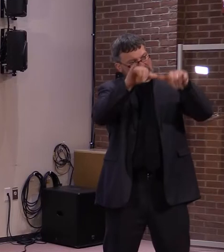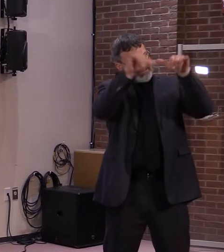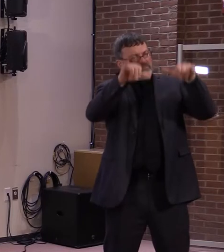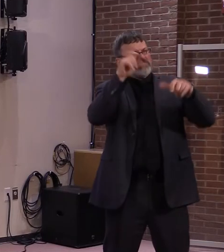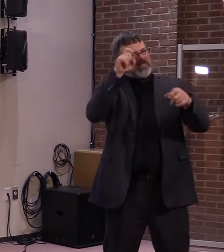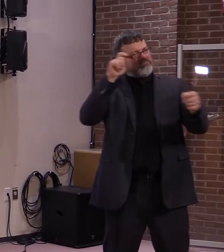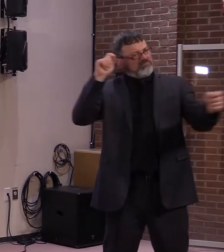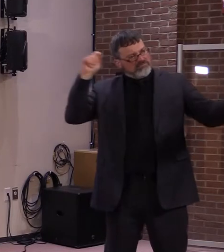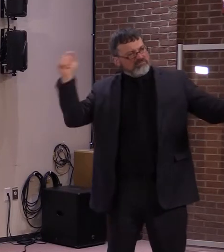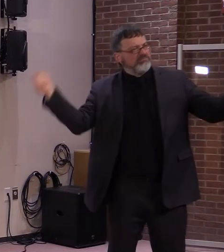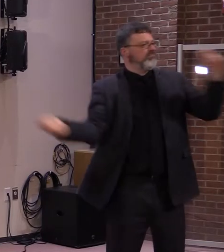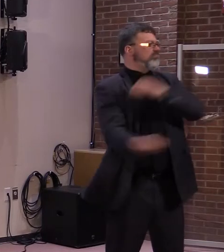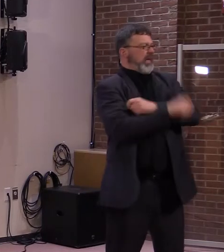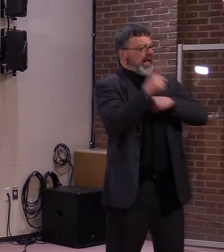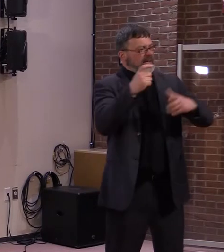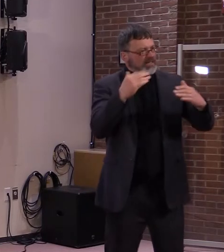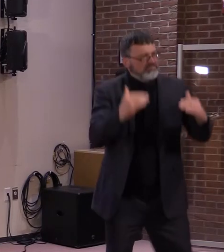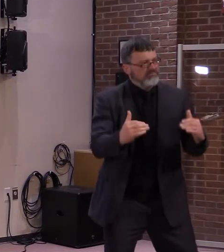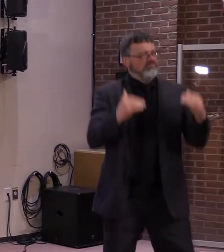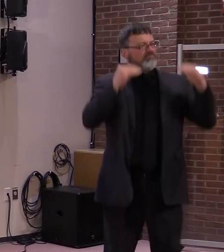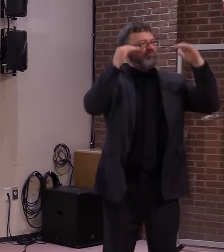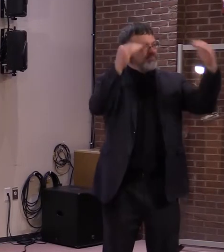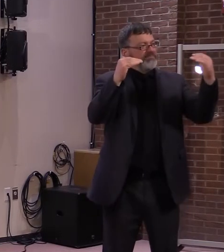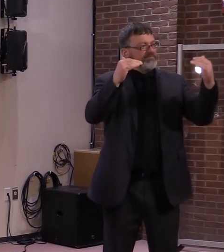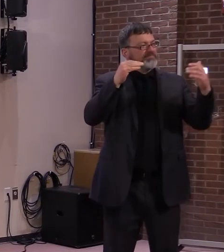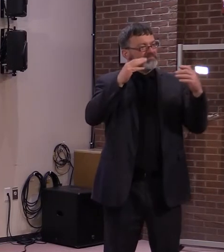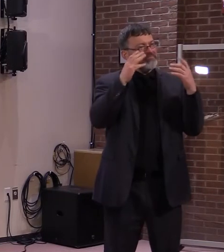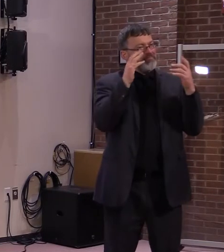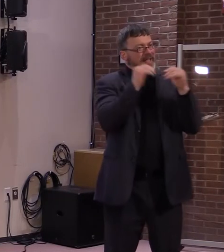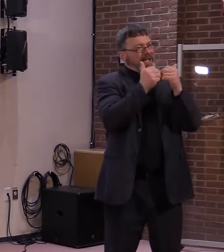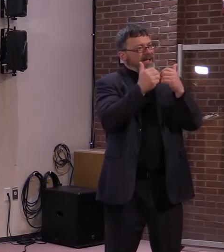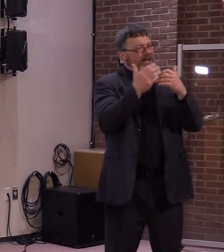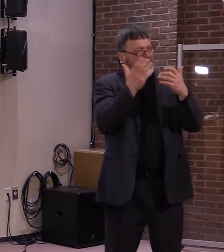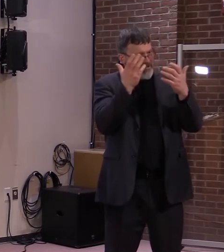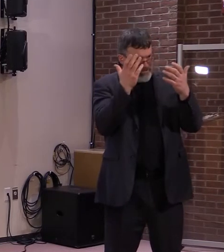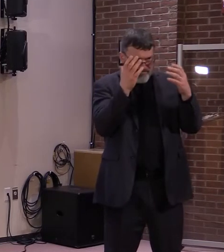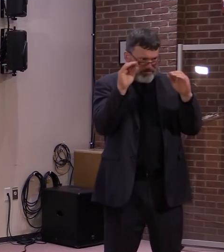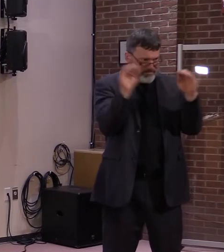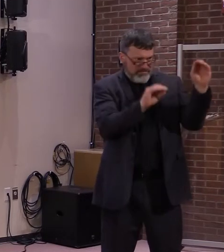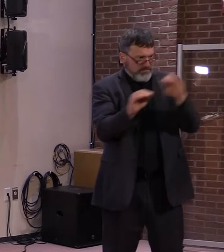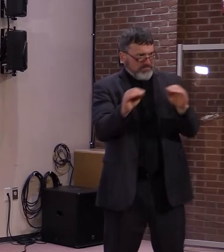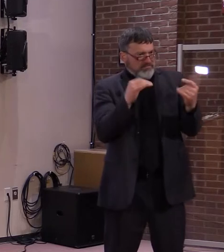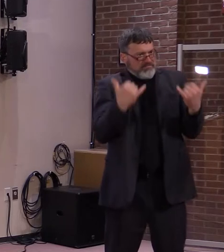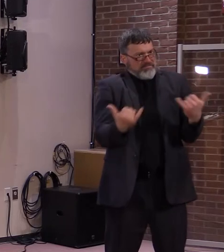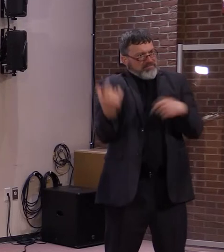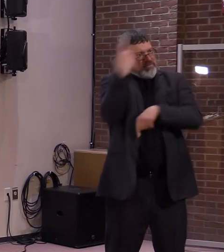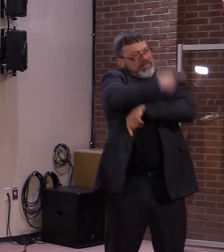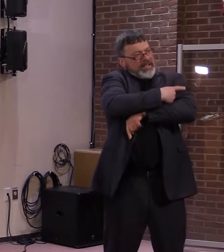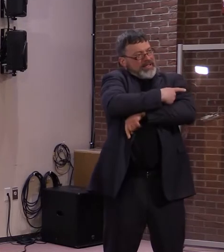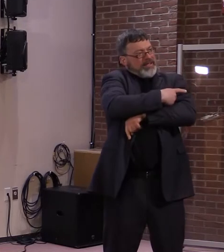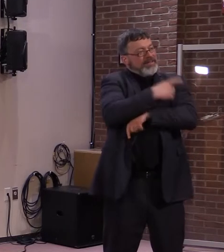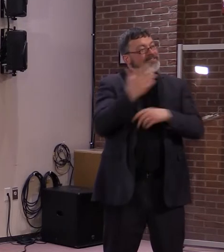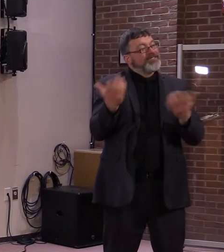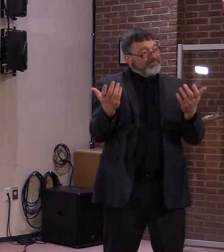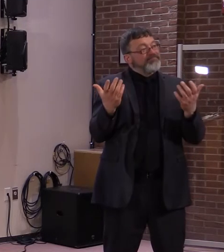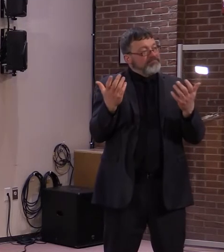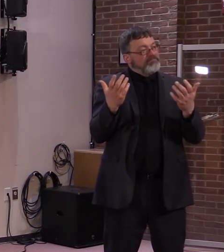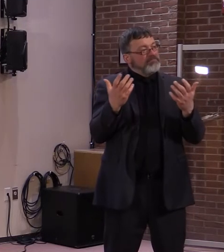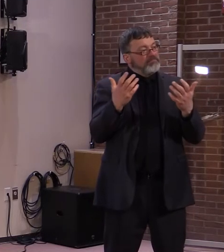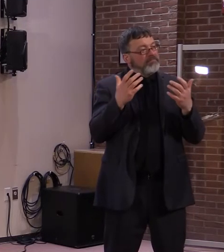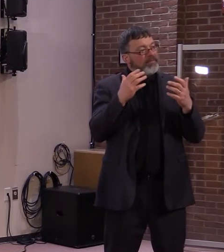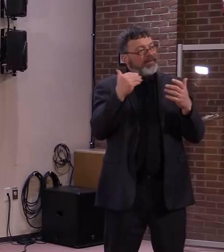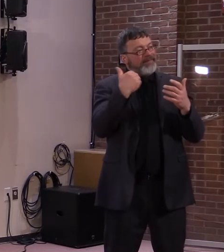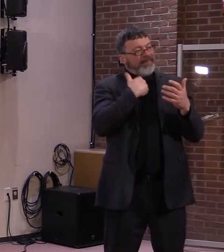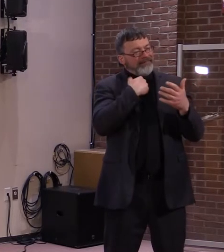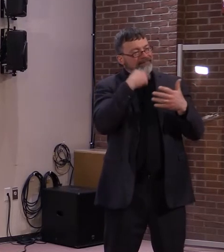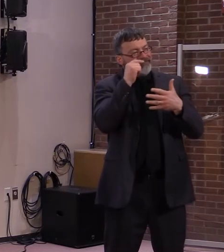variety of different provisions in the system. But again, the specificity there is more around